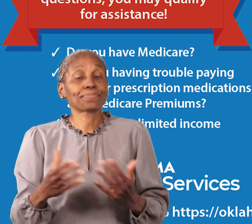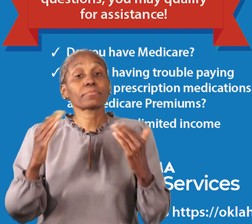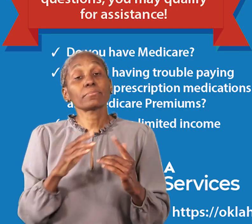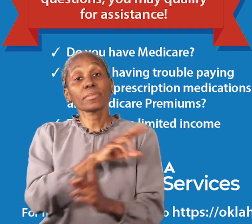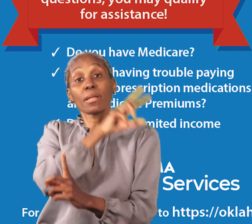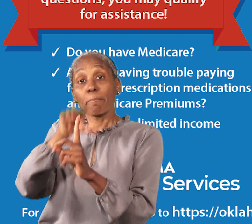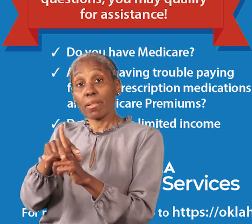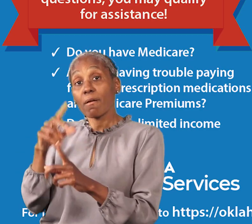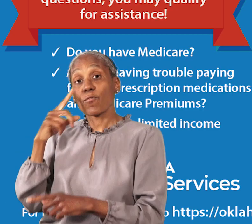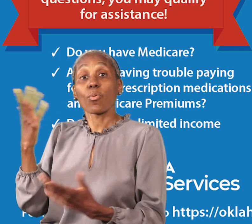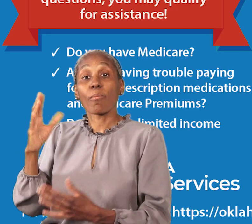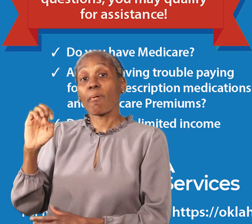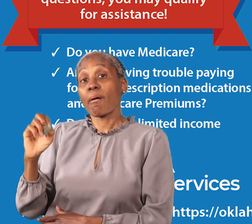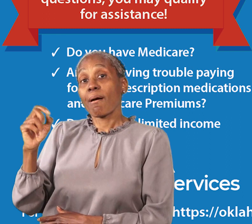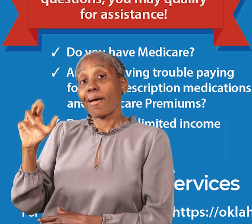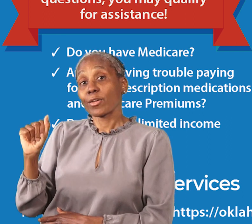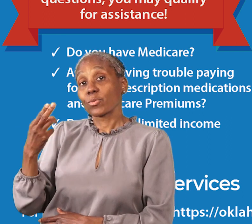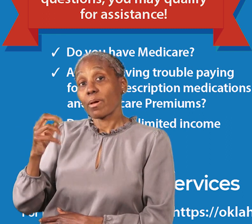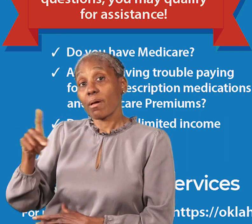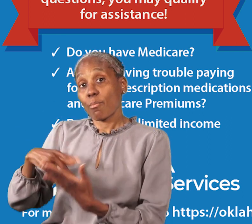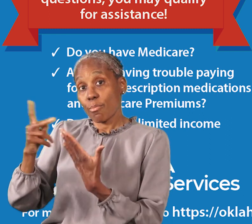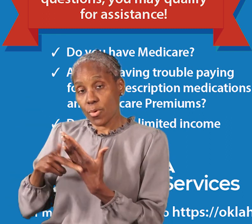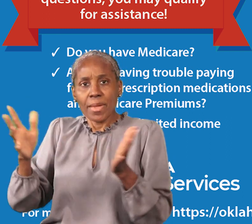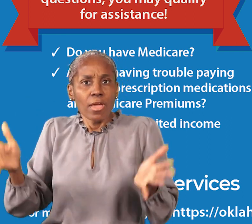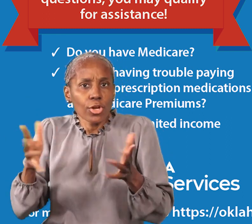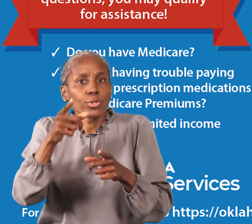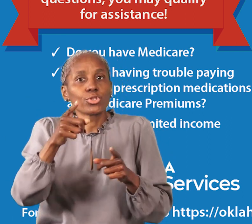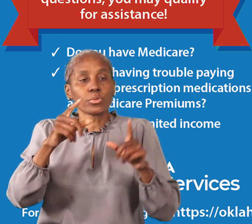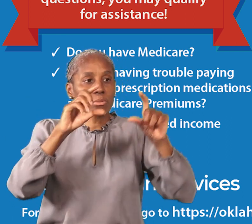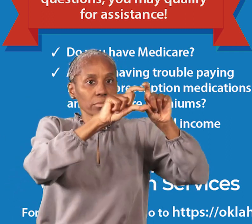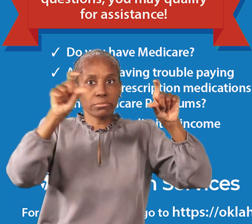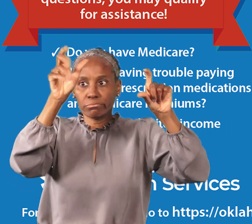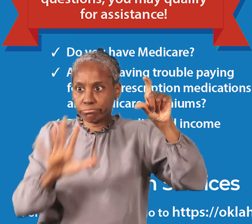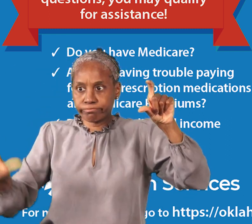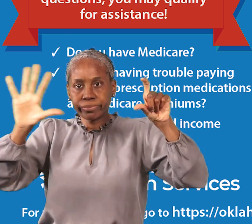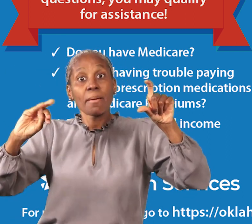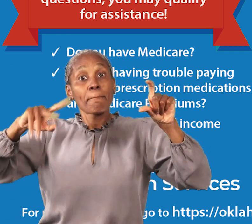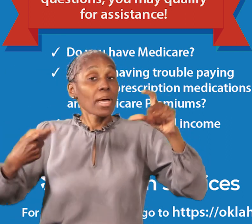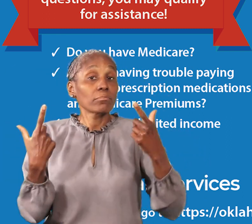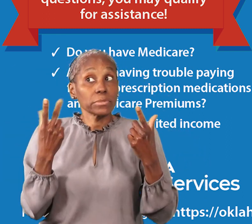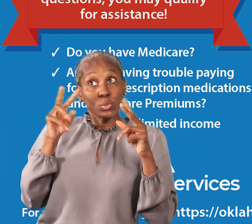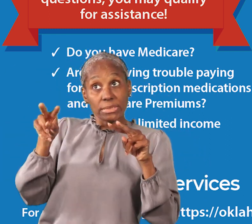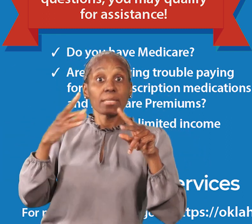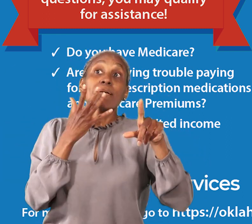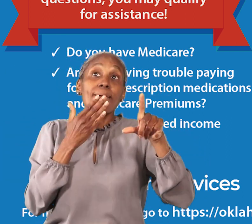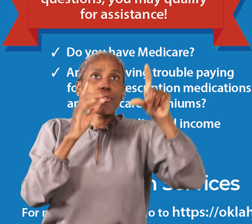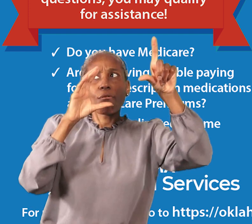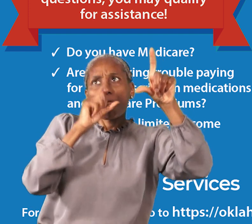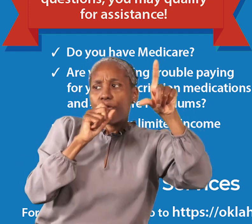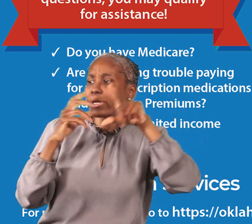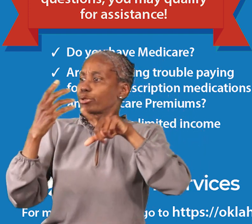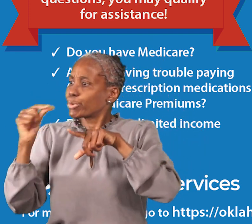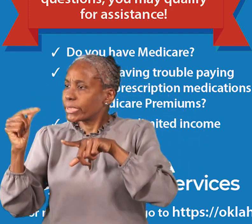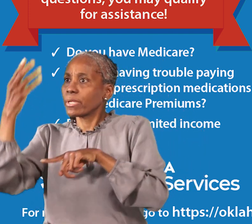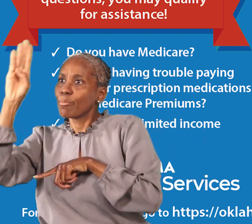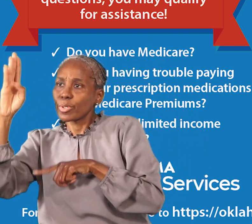To apply for the extra help program with MIPA, we encourage you to look at the map on the screen that you see. The color